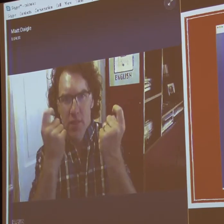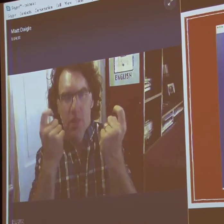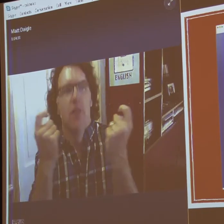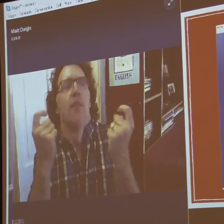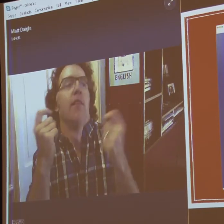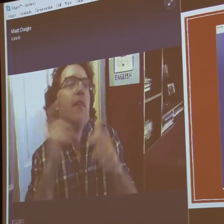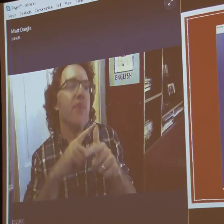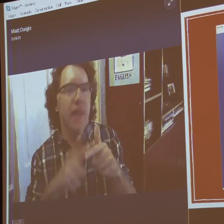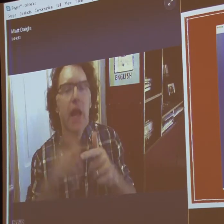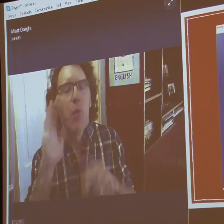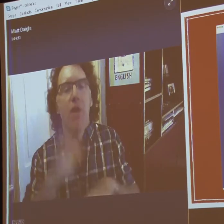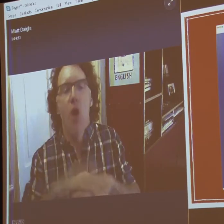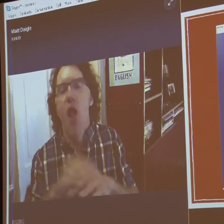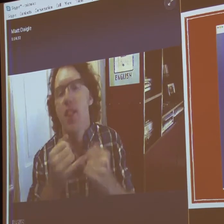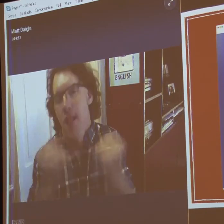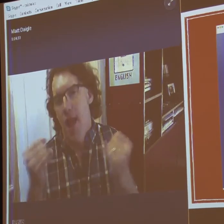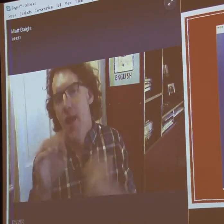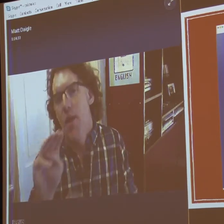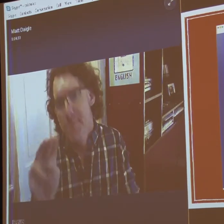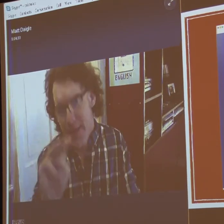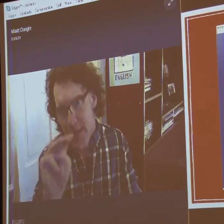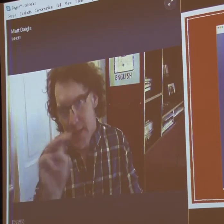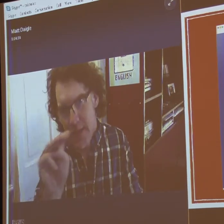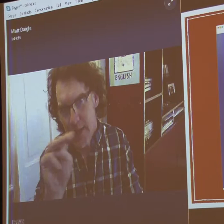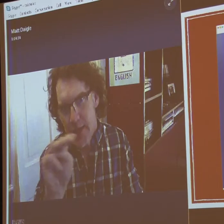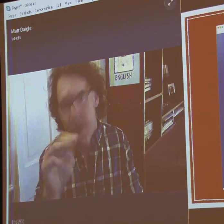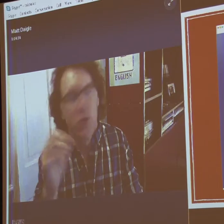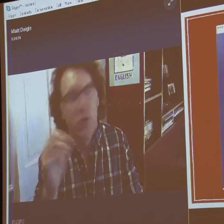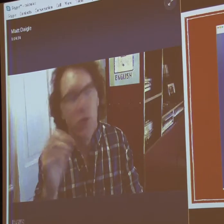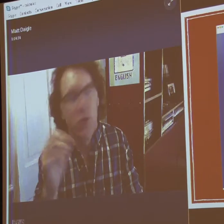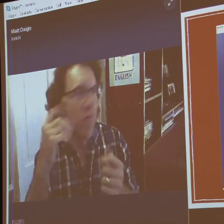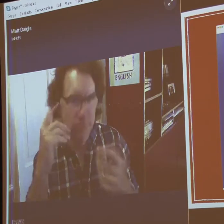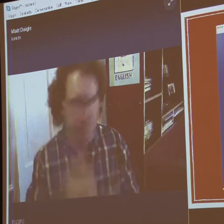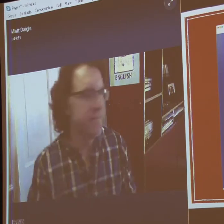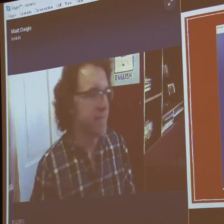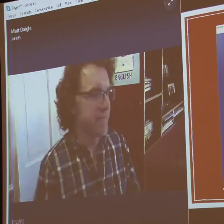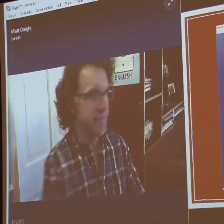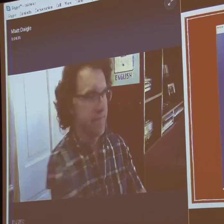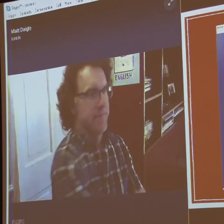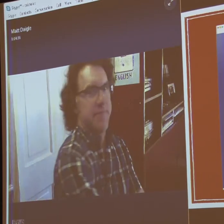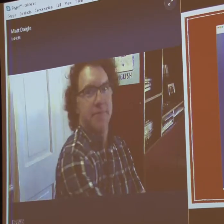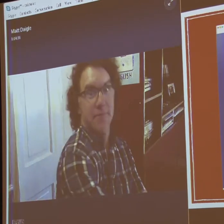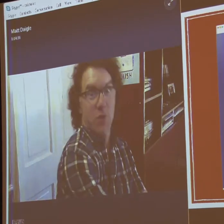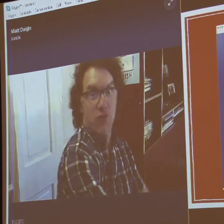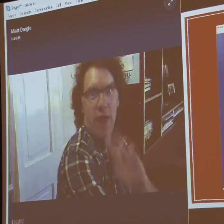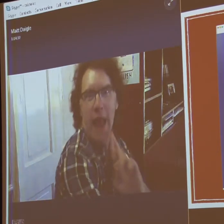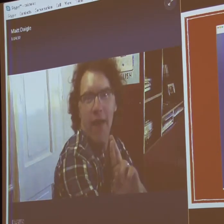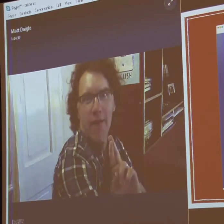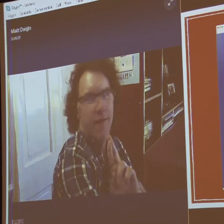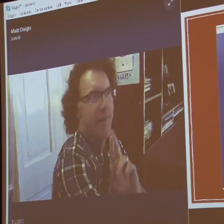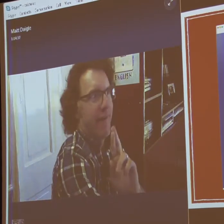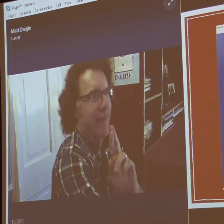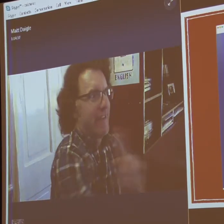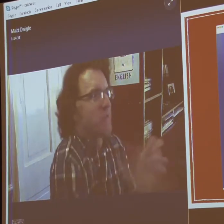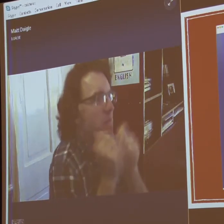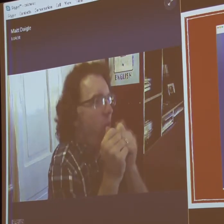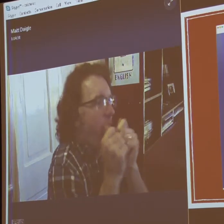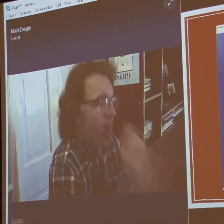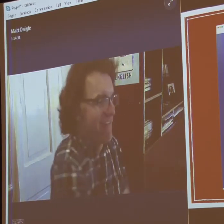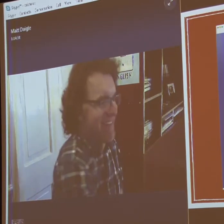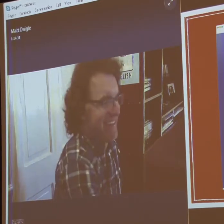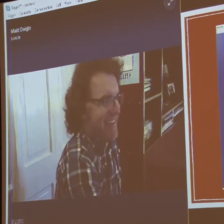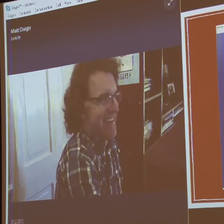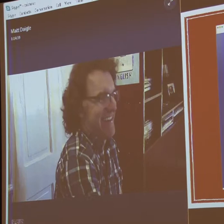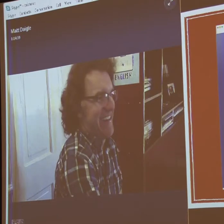at the LA Deaf Festival in Los Angeles. And we'll have them online to order on Monday. guys ready? The big